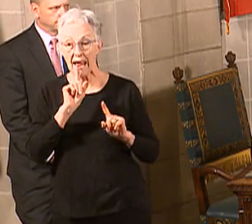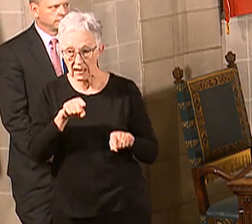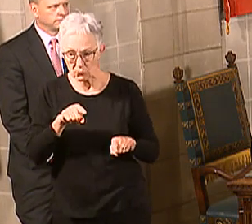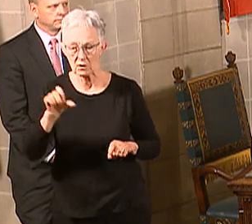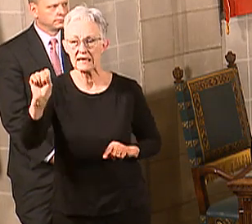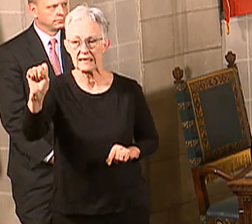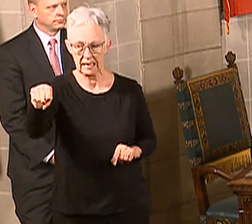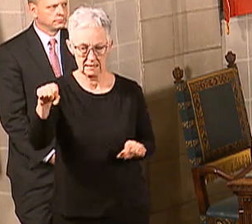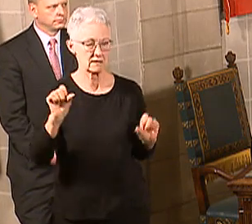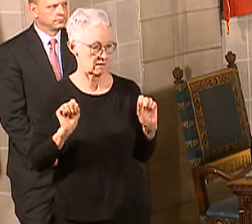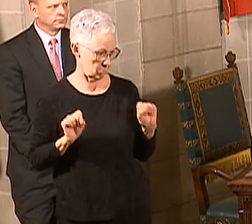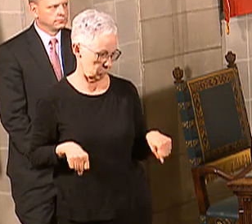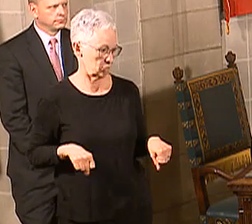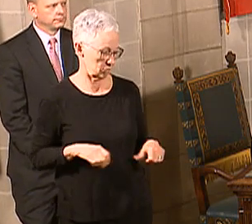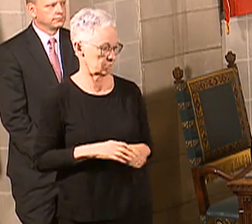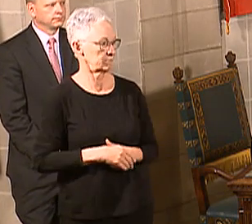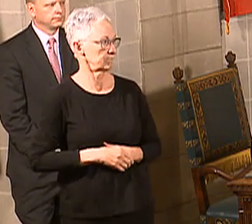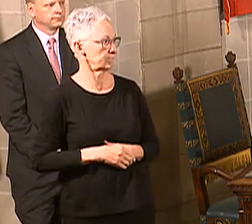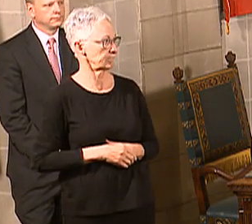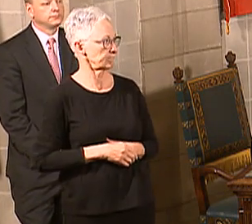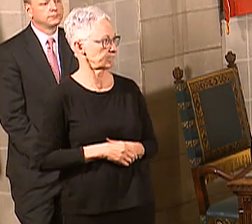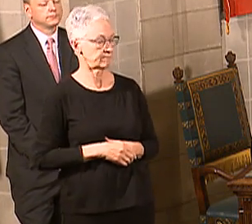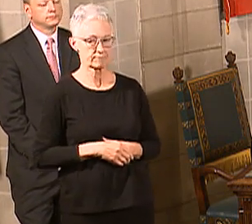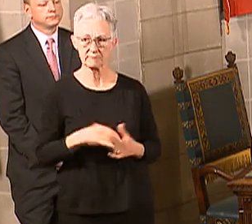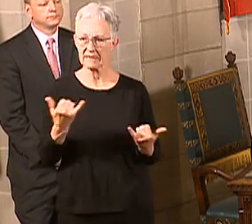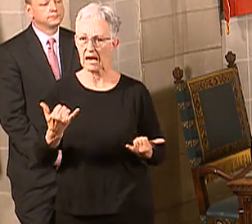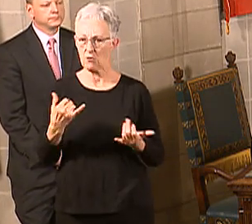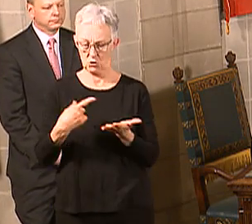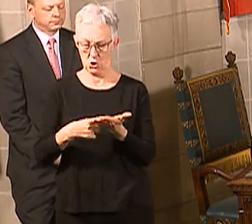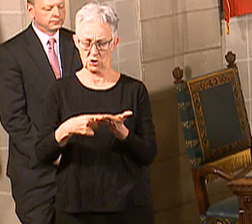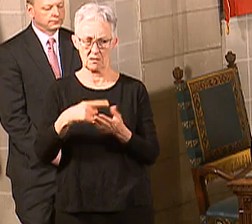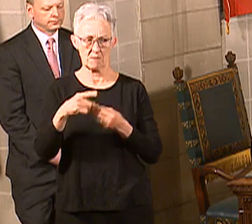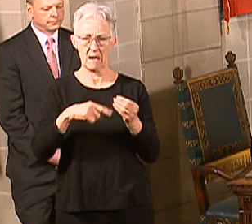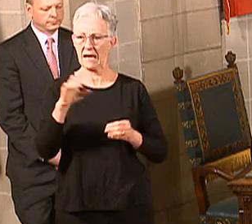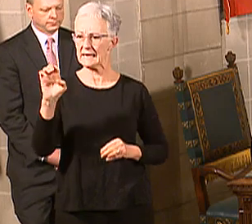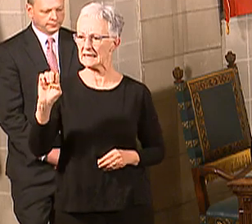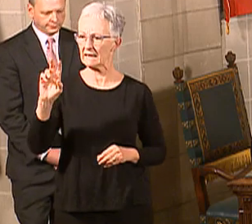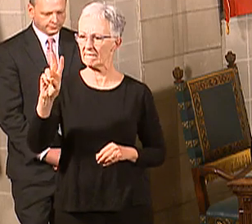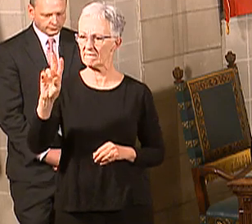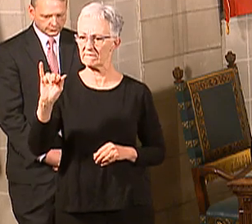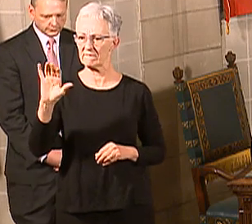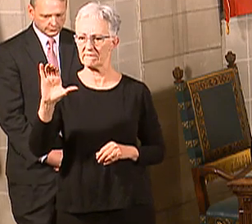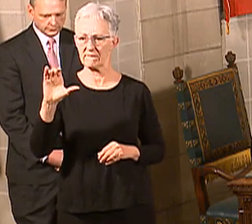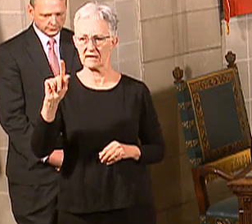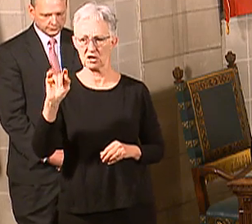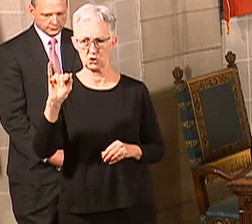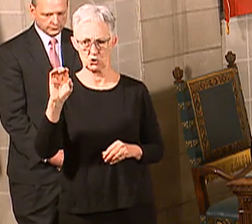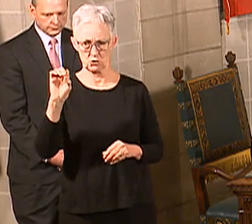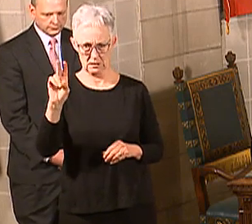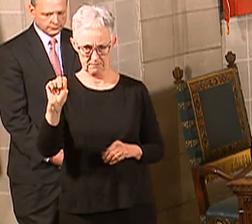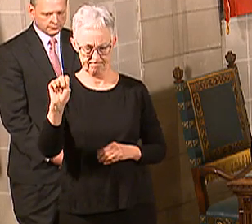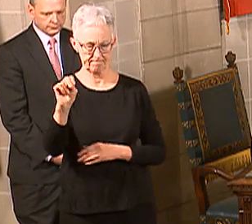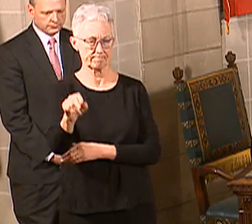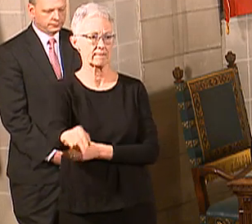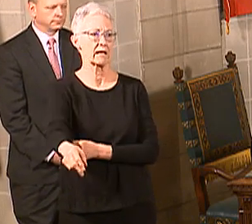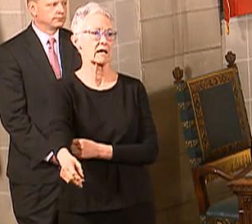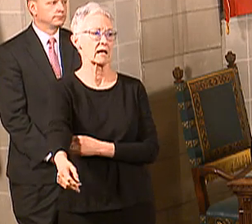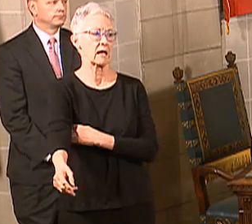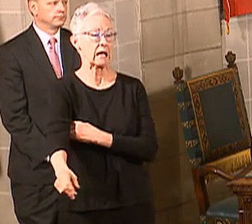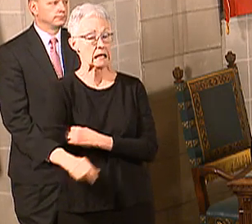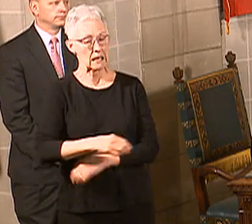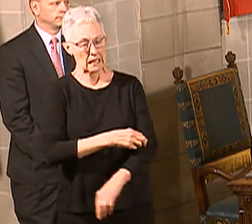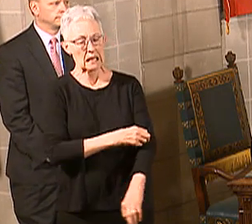evictions, and I really want to, first of all, say to the renters out there, again, this is not a prohibition against you getting evicted